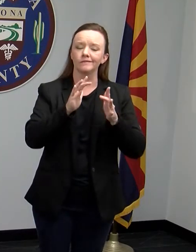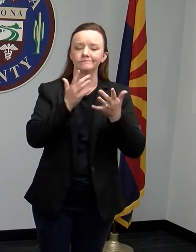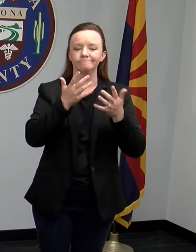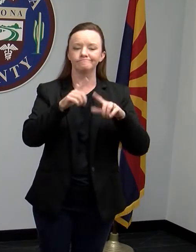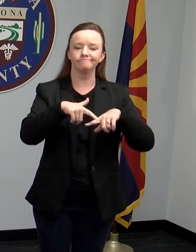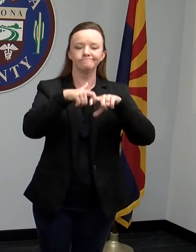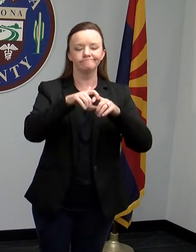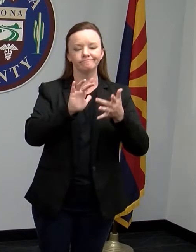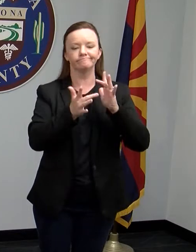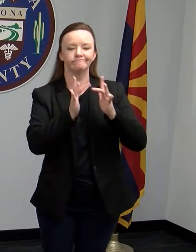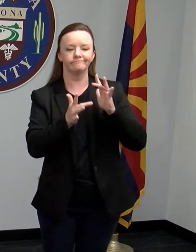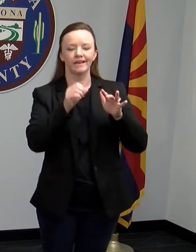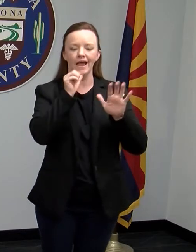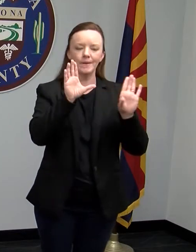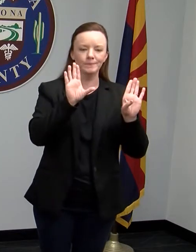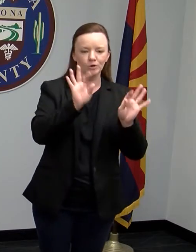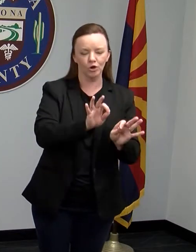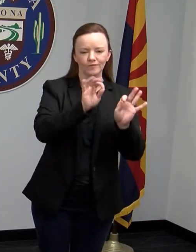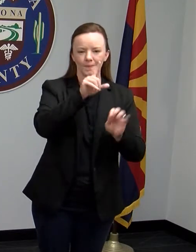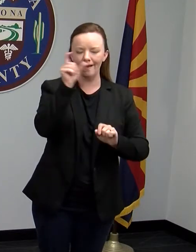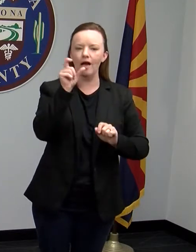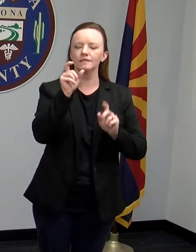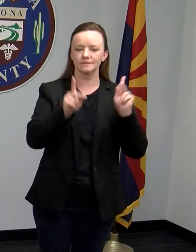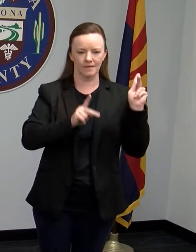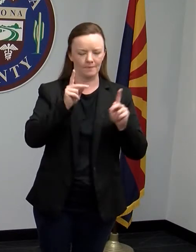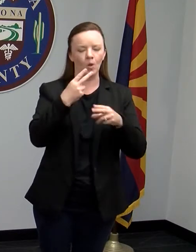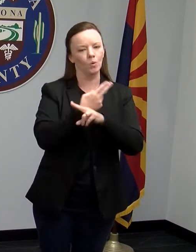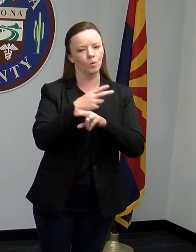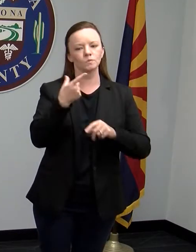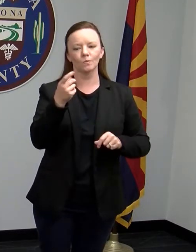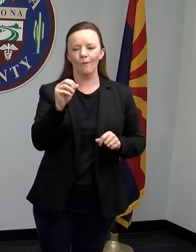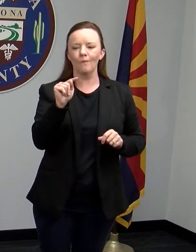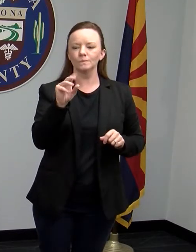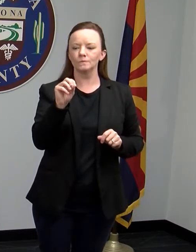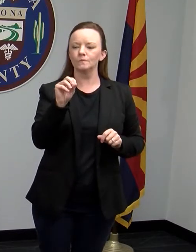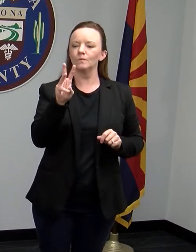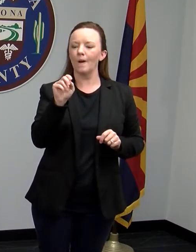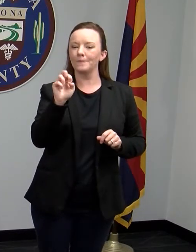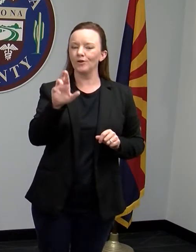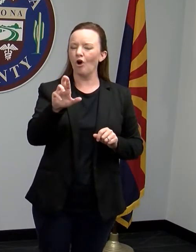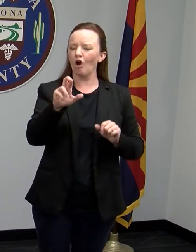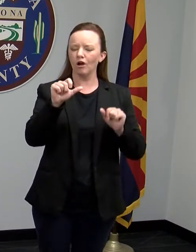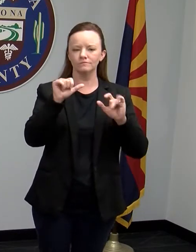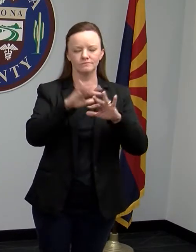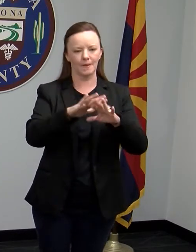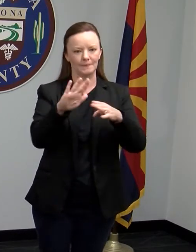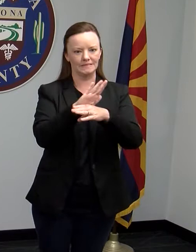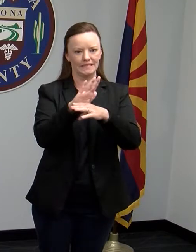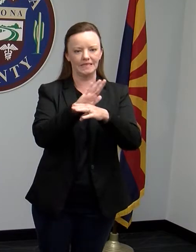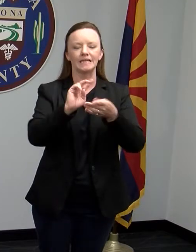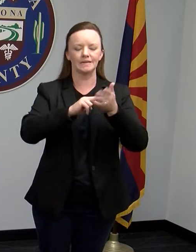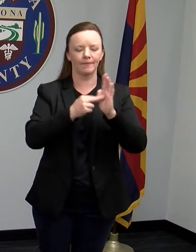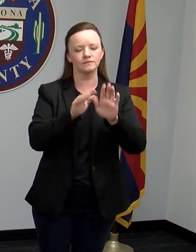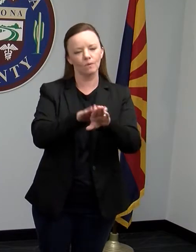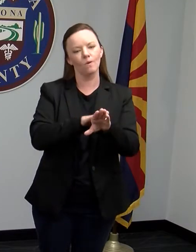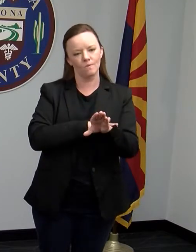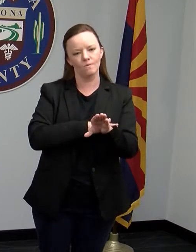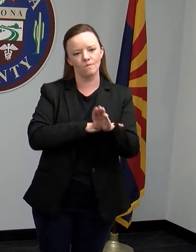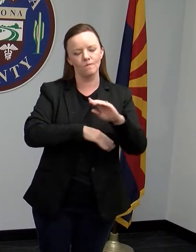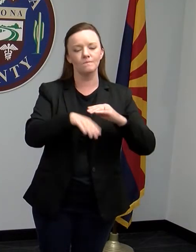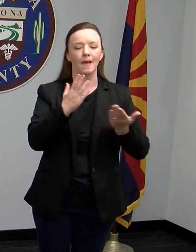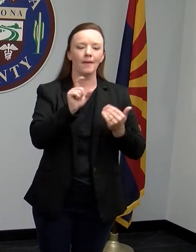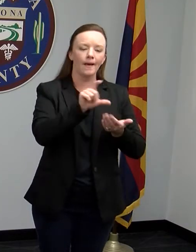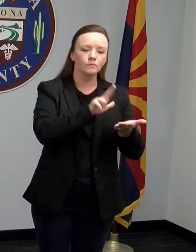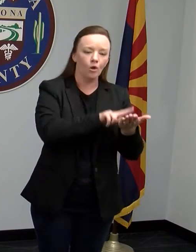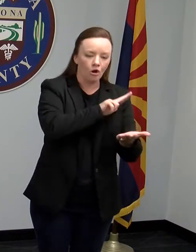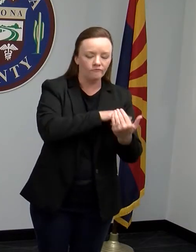are using GoToWebinar at this time of day, every day. And, uh, if you have to log out and then log back in, or you have